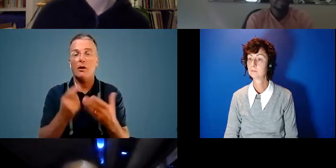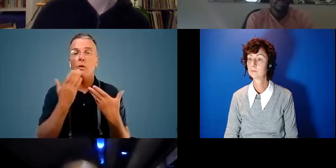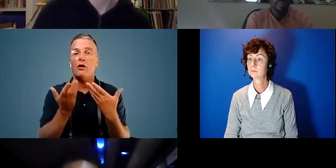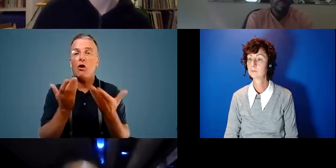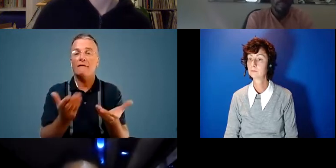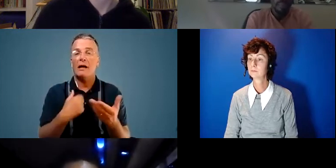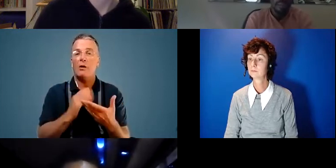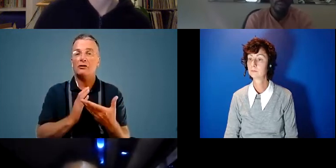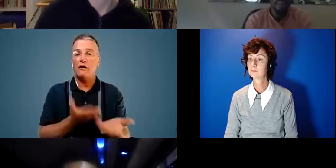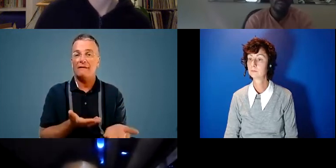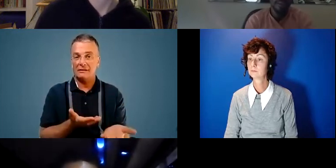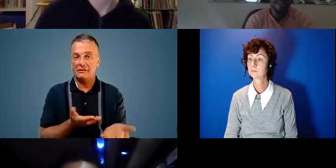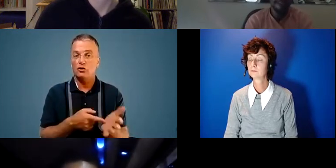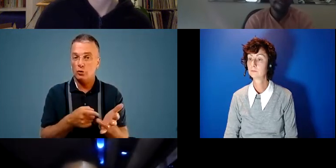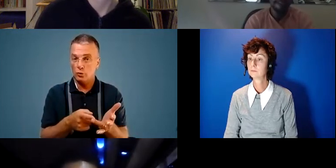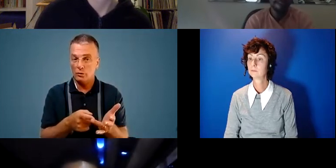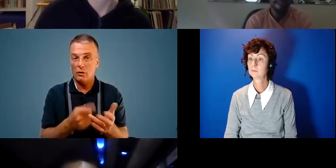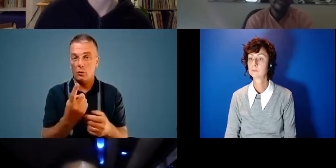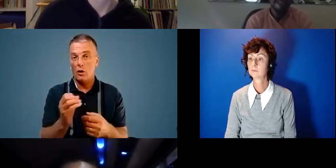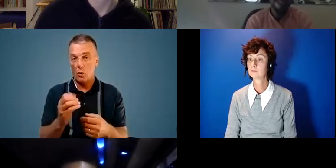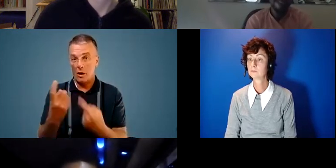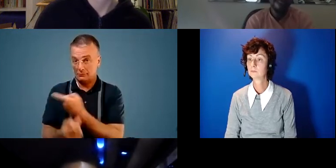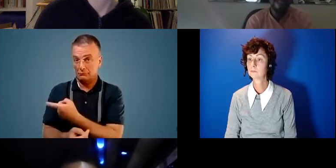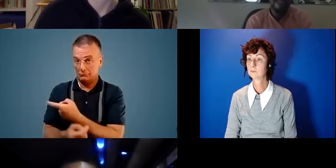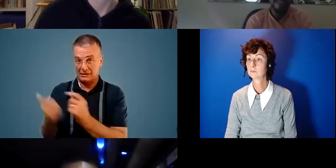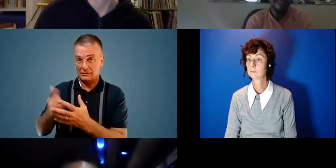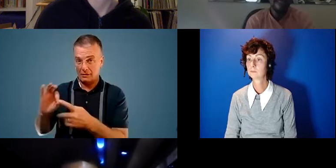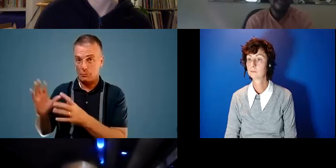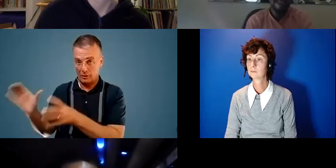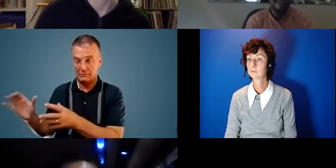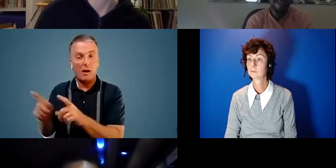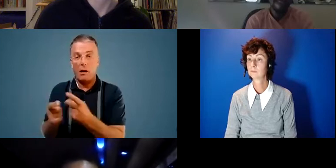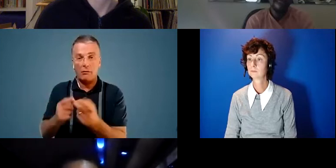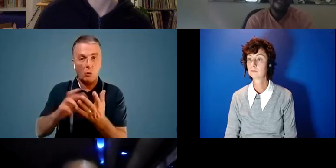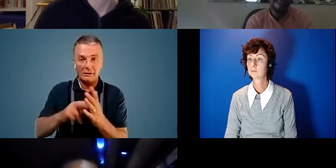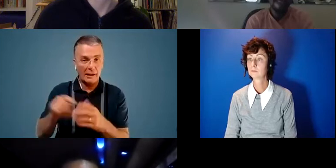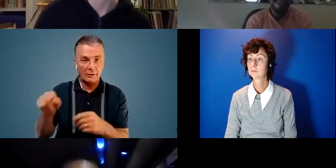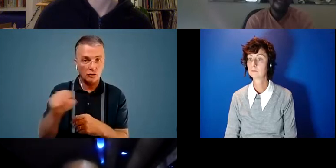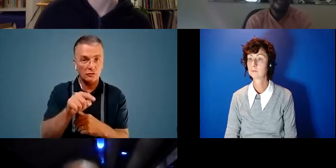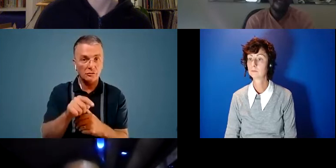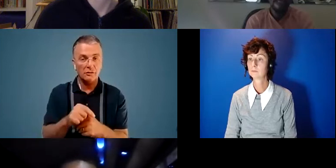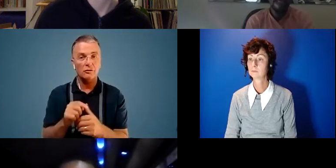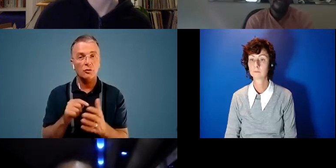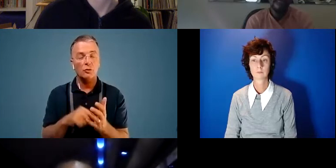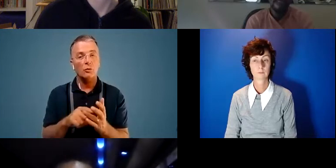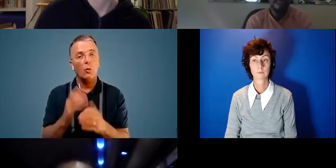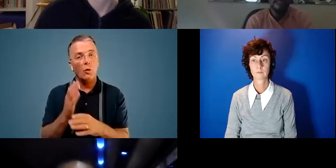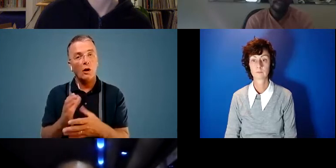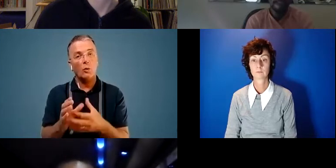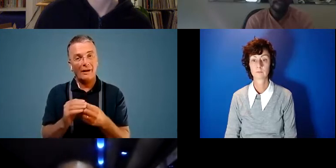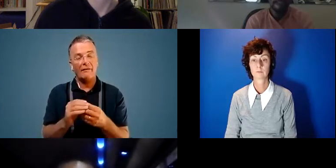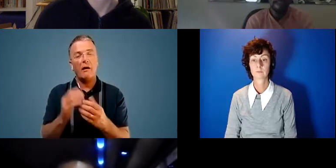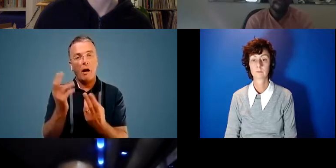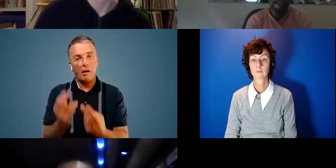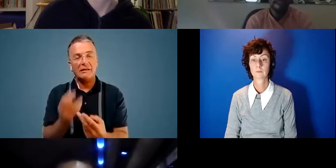to to 101 as a starting place but also to other organizations to work with artists